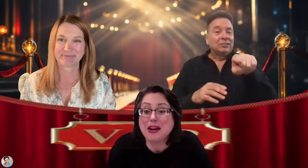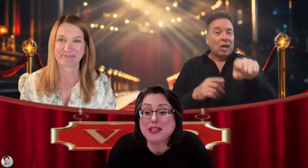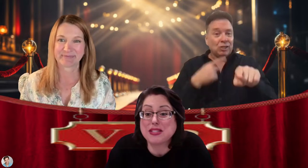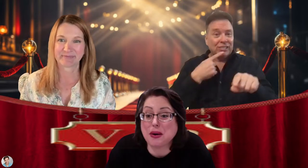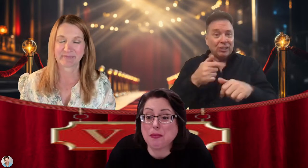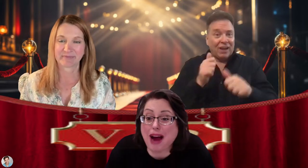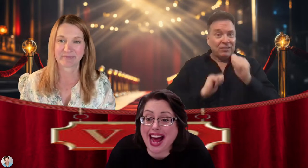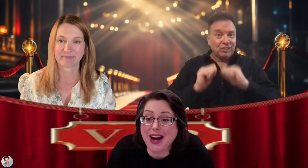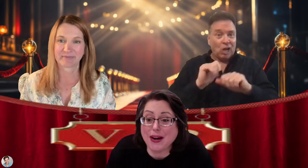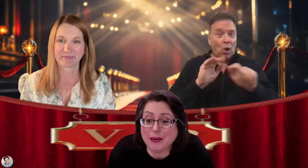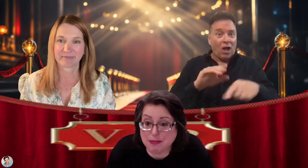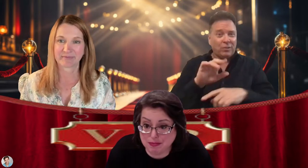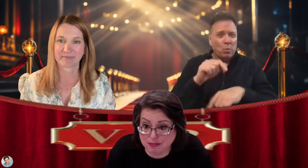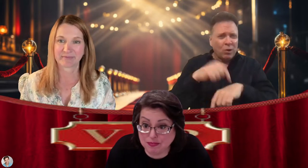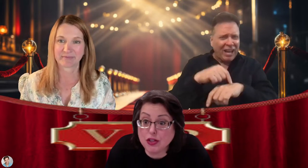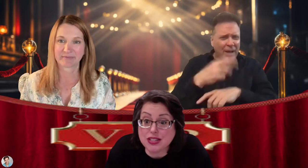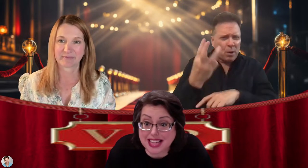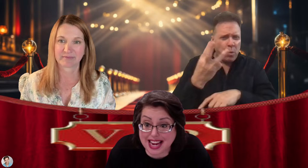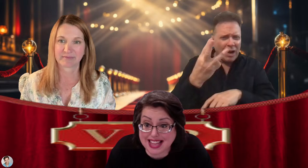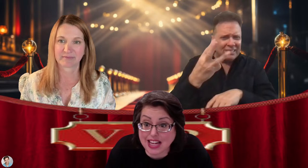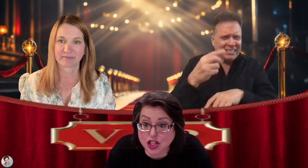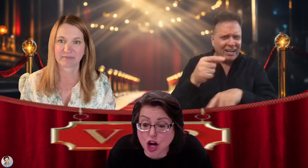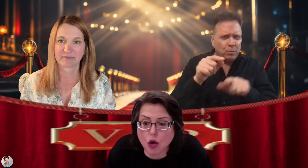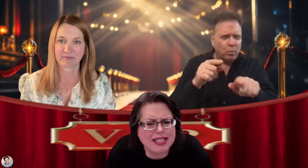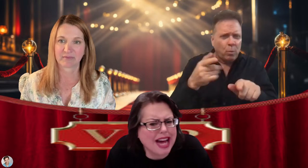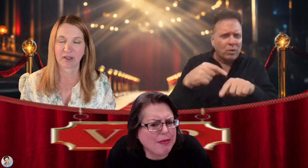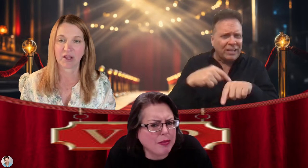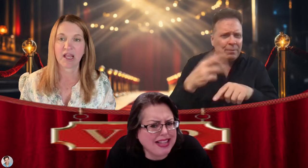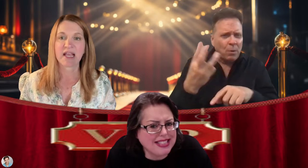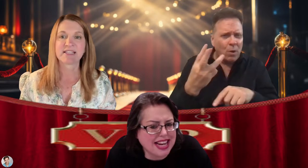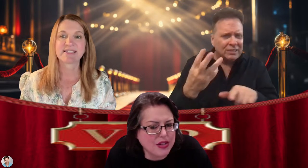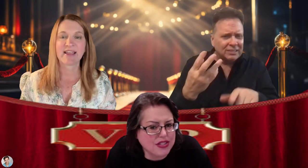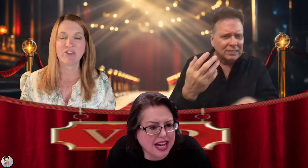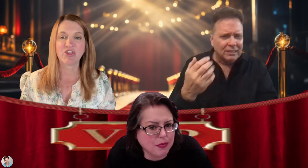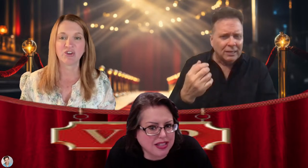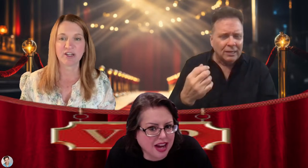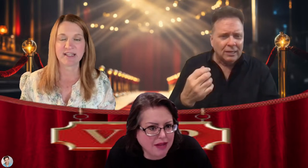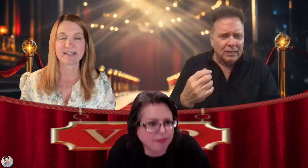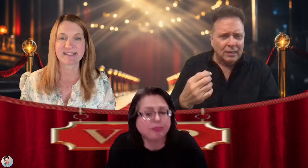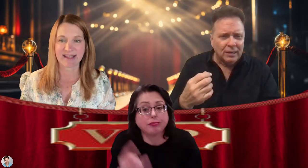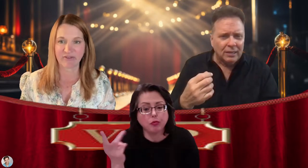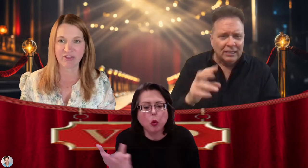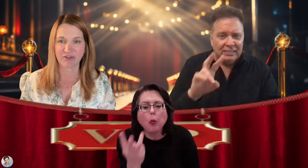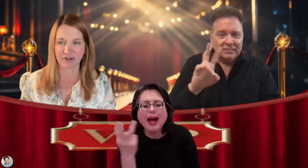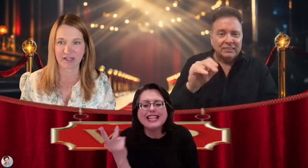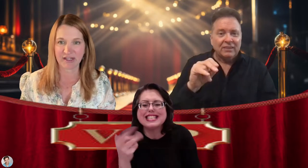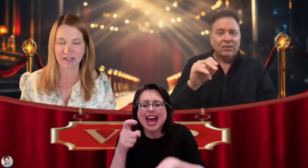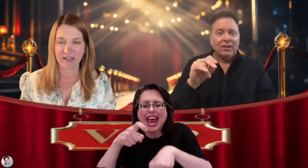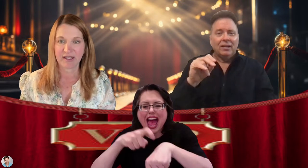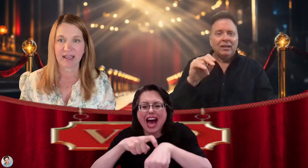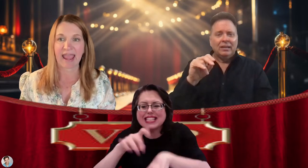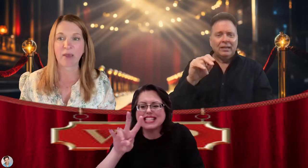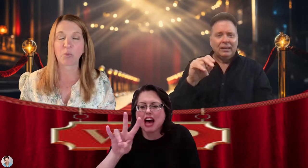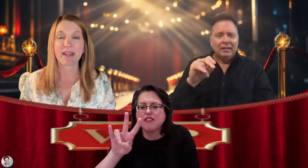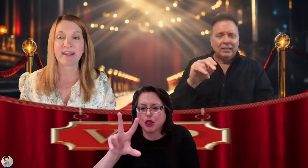So, wow, you're saying that show, what time on Wednesday? said 7.30, and we